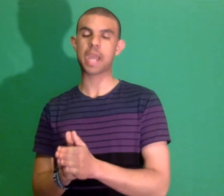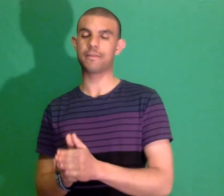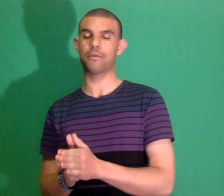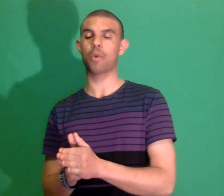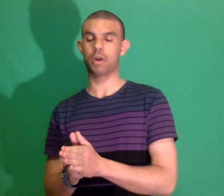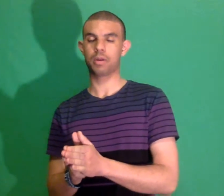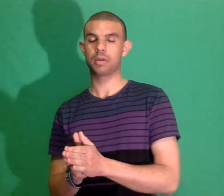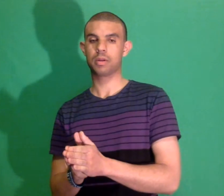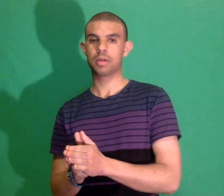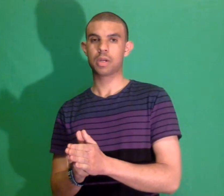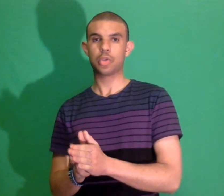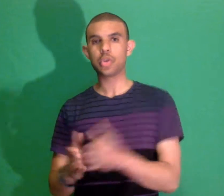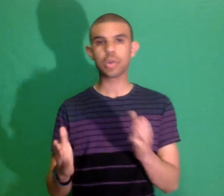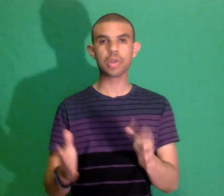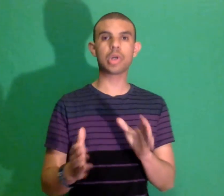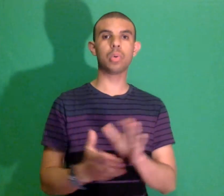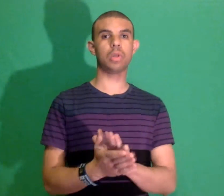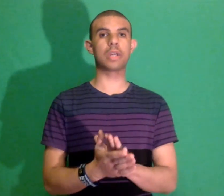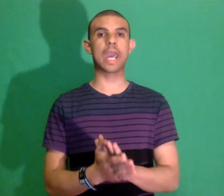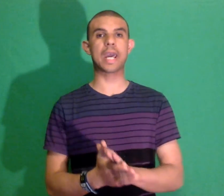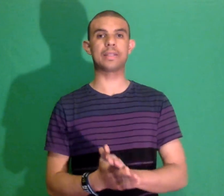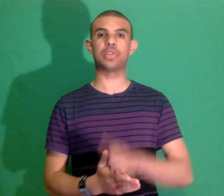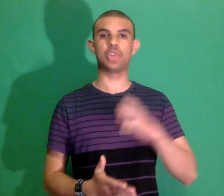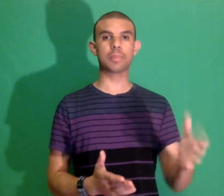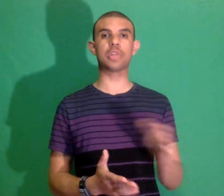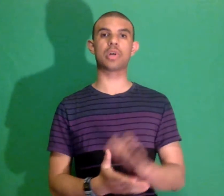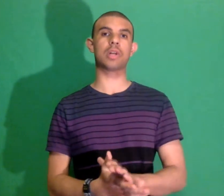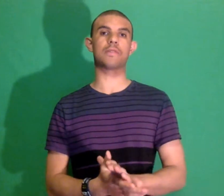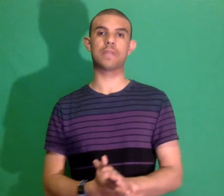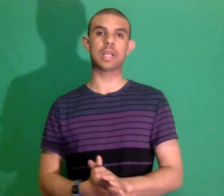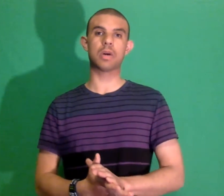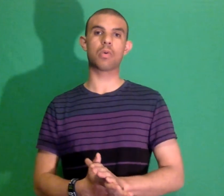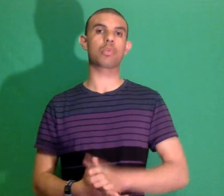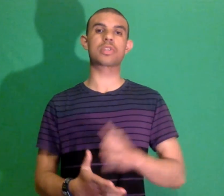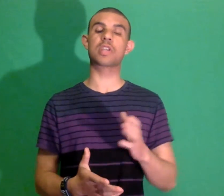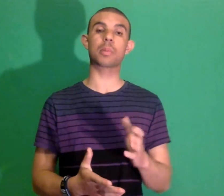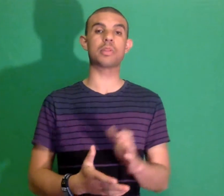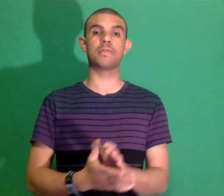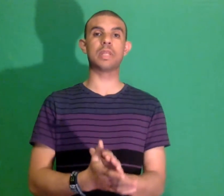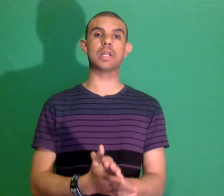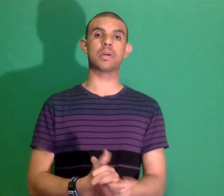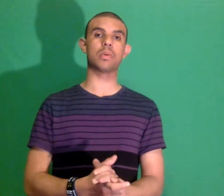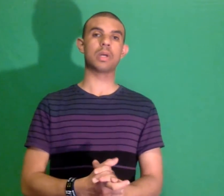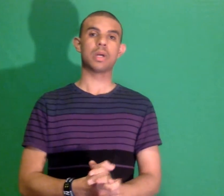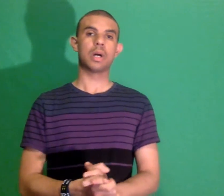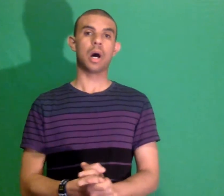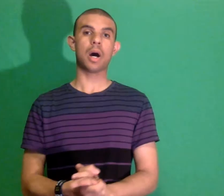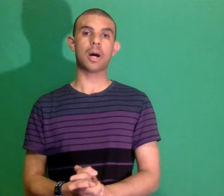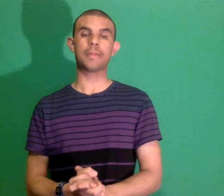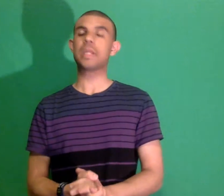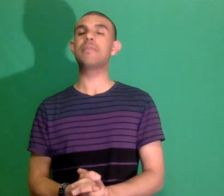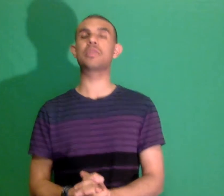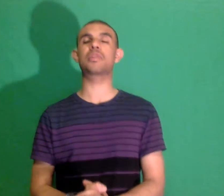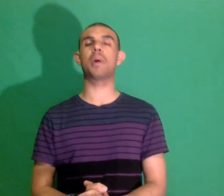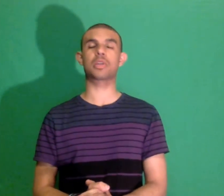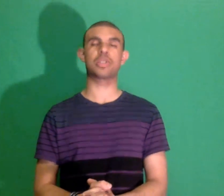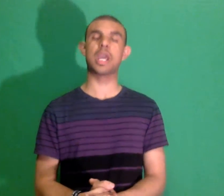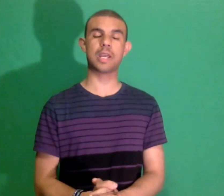for you can go look at Jeremy John's video Chris Stuckman's video uh even slash games